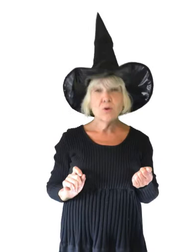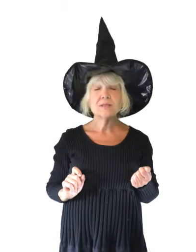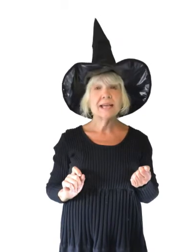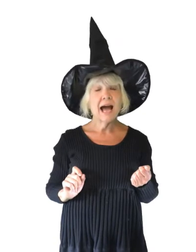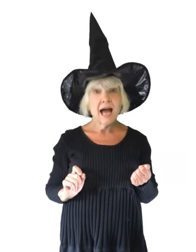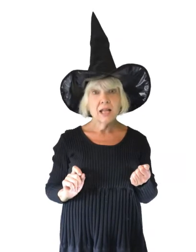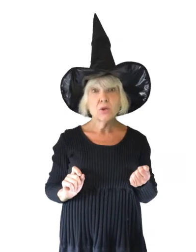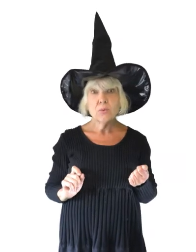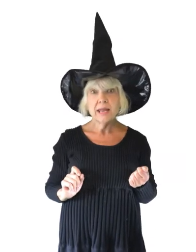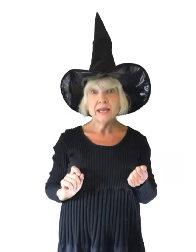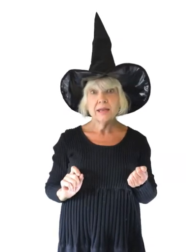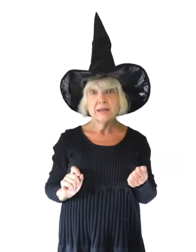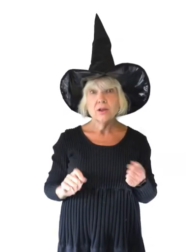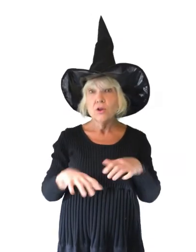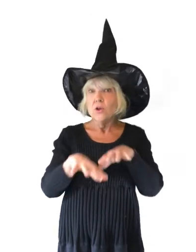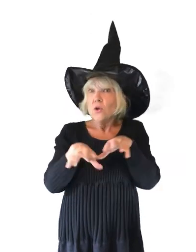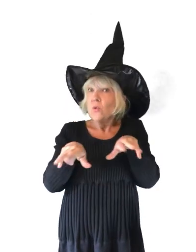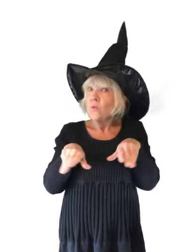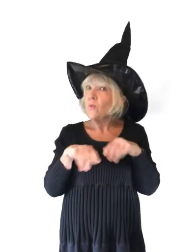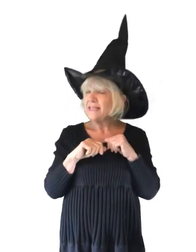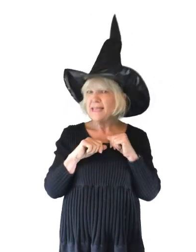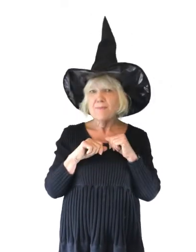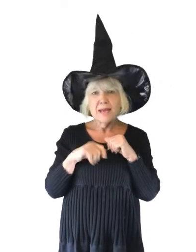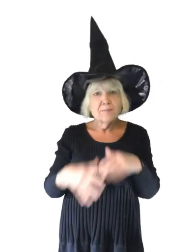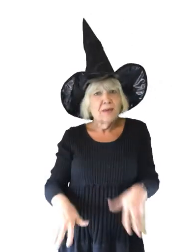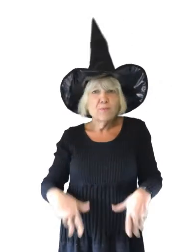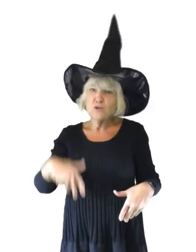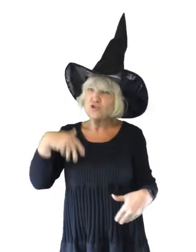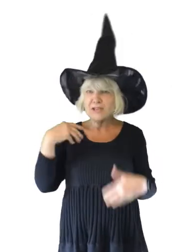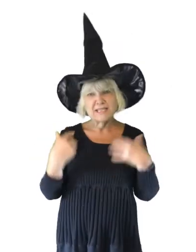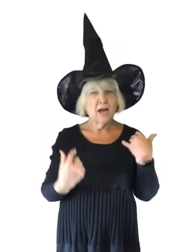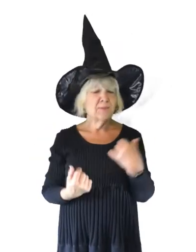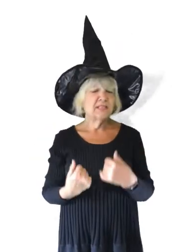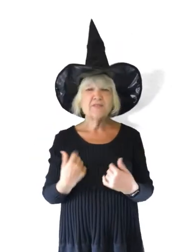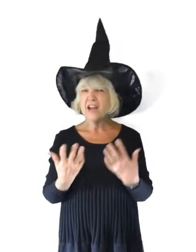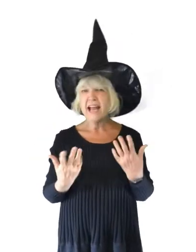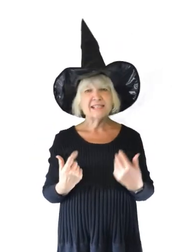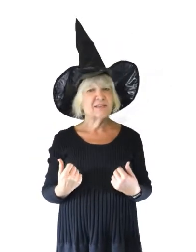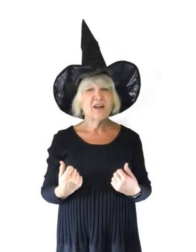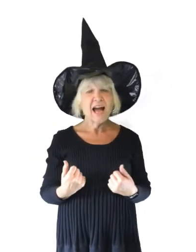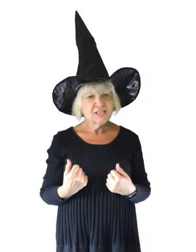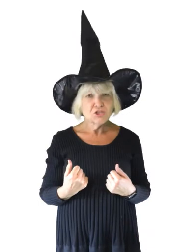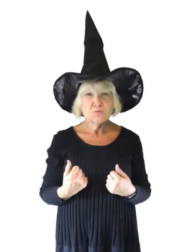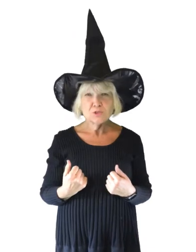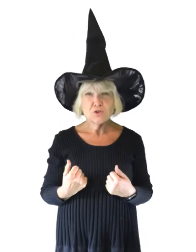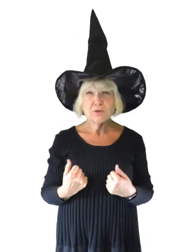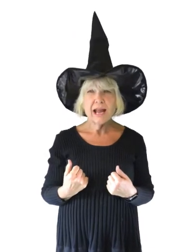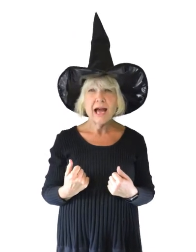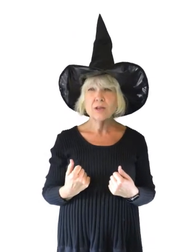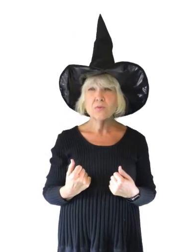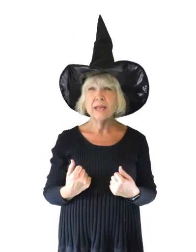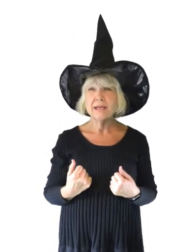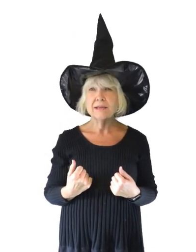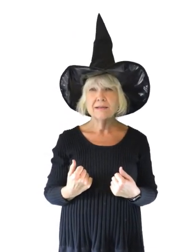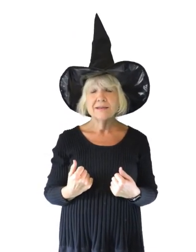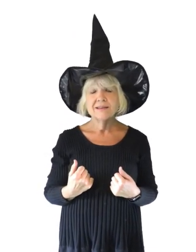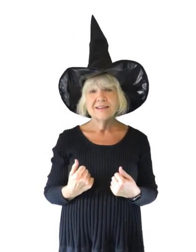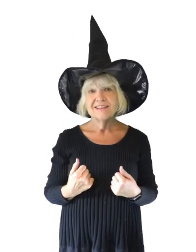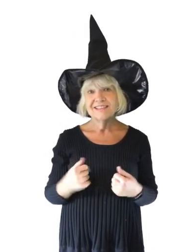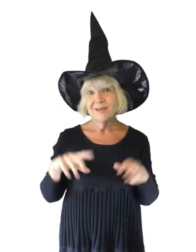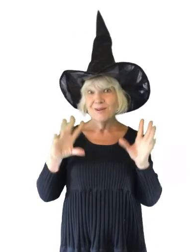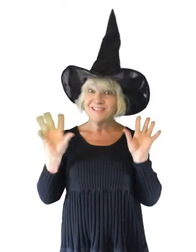almost Halloween. We see many people dressed up in different kinds of costumes during Halloween.